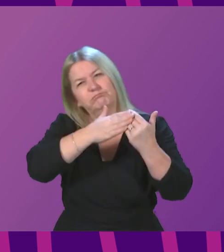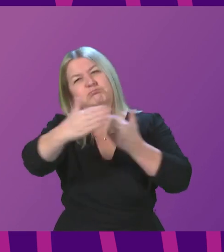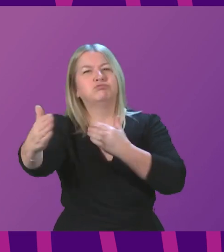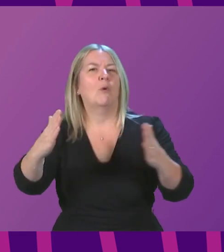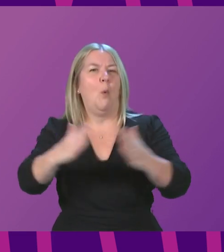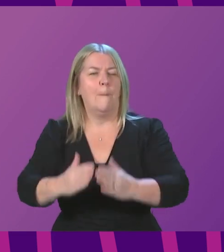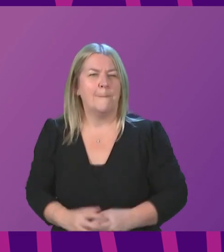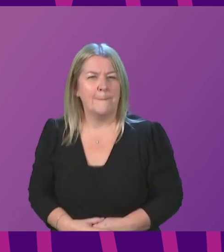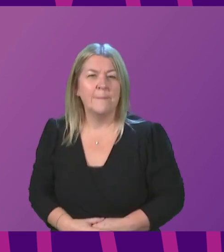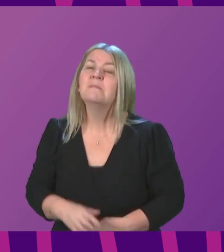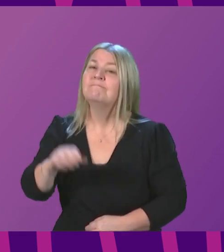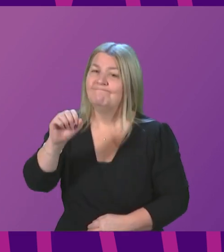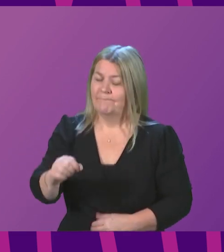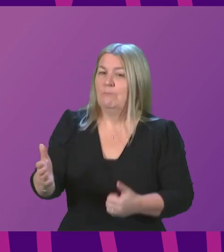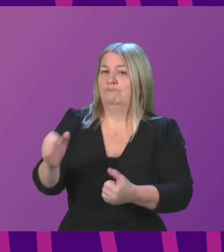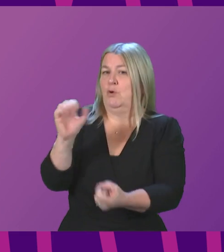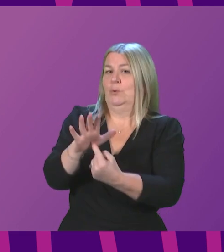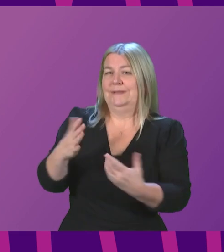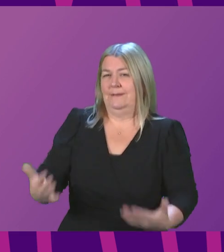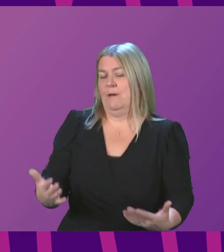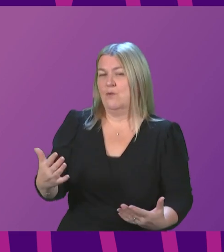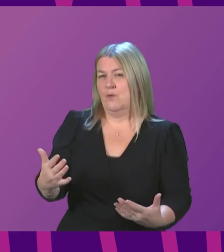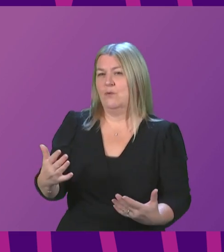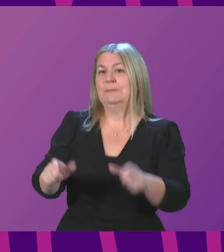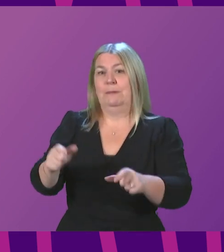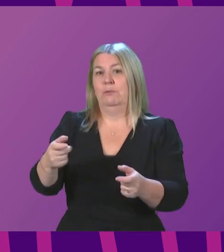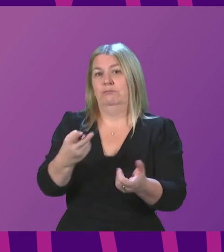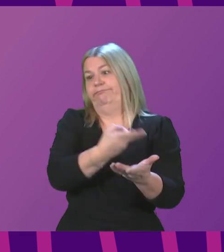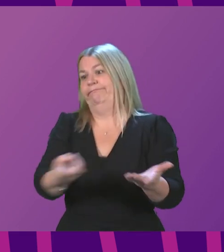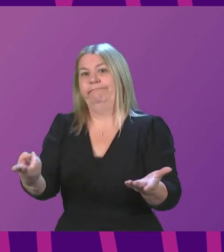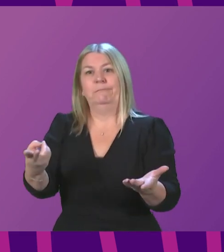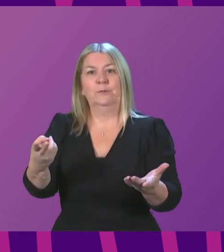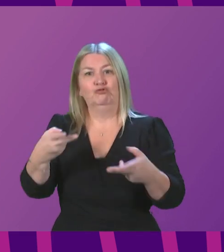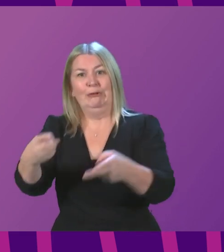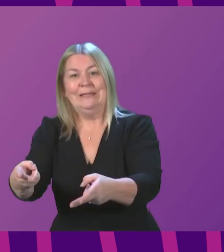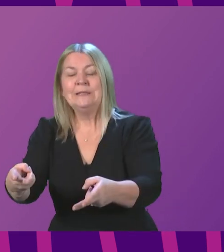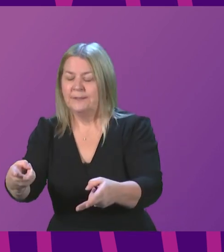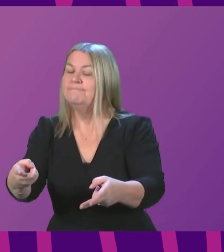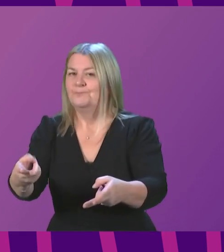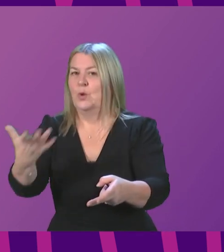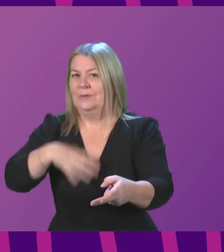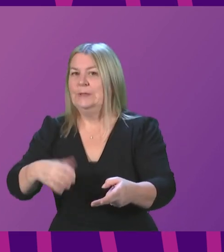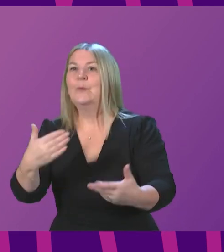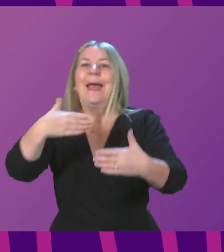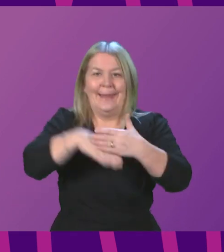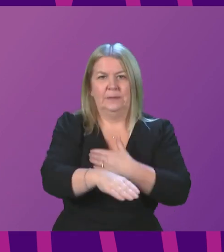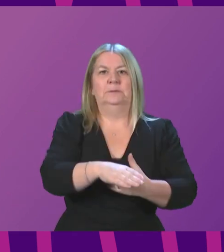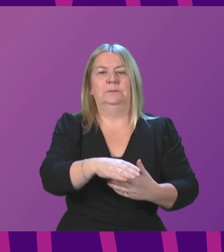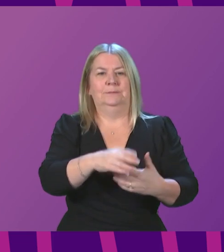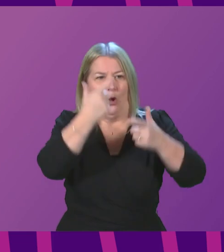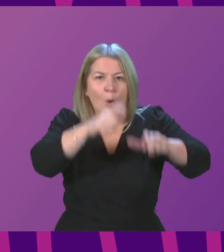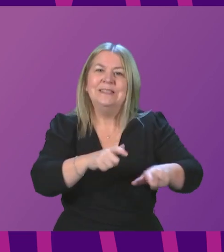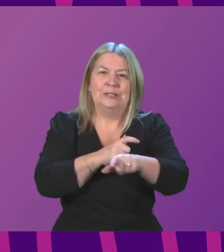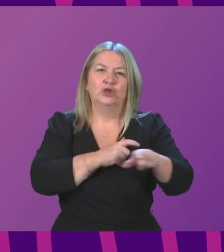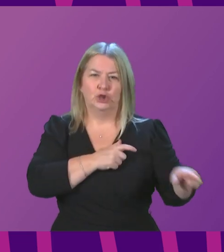people off the streets and into accommodation, the numbers in temporary accommodation have risen. Often,